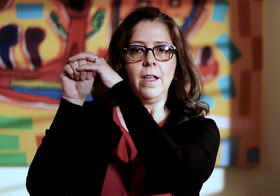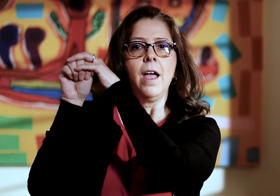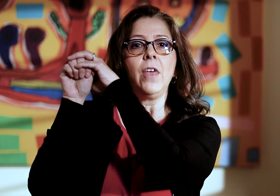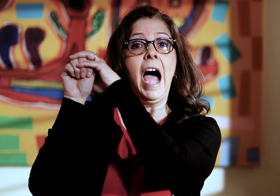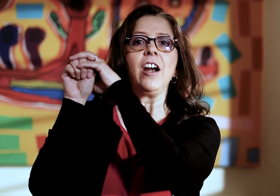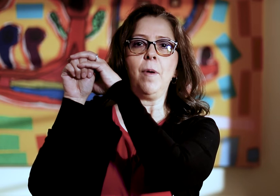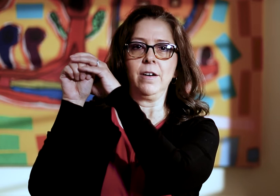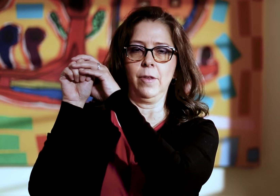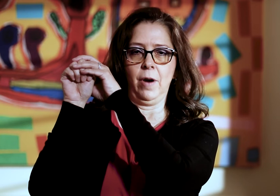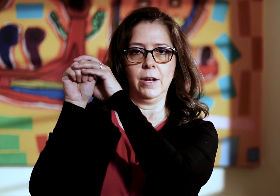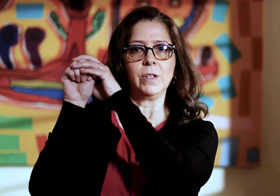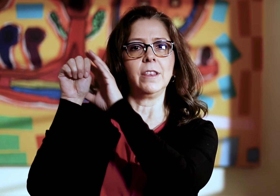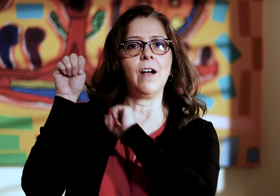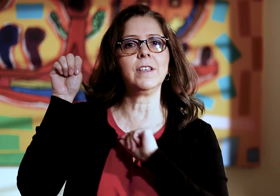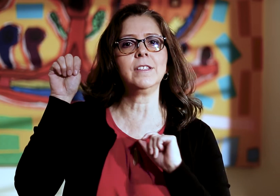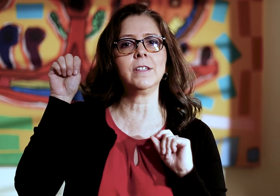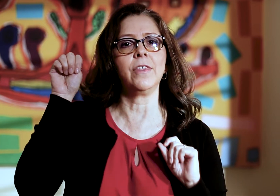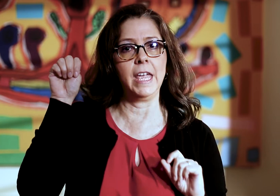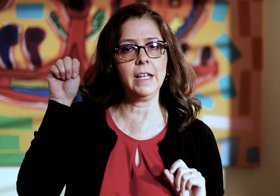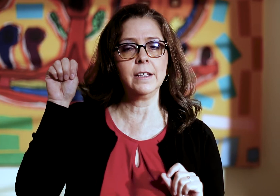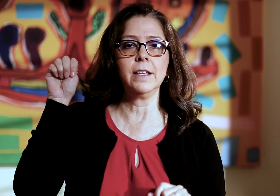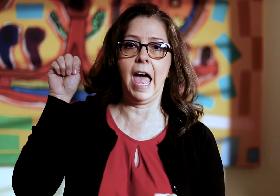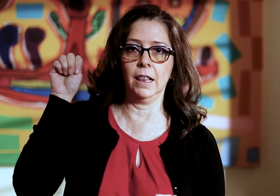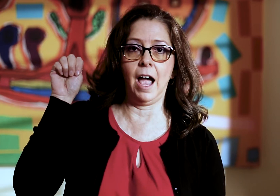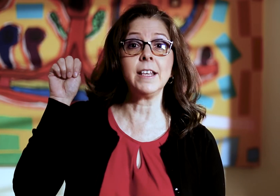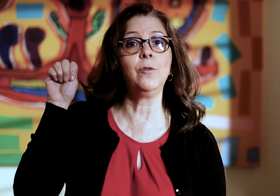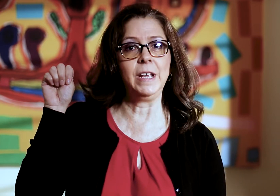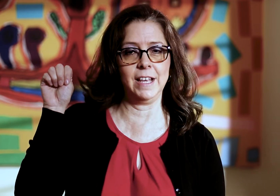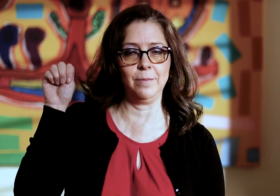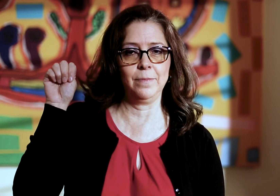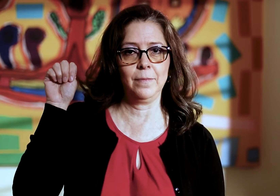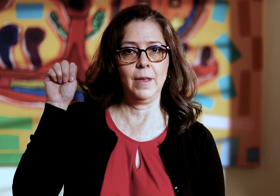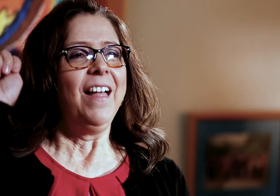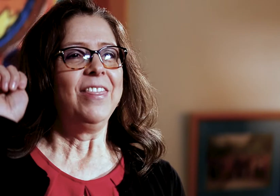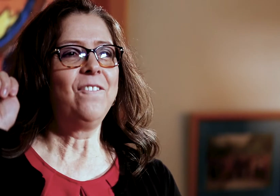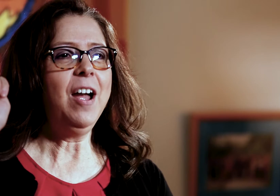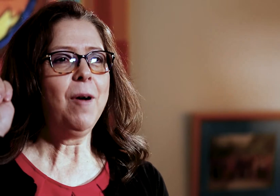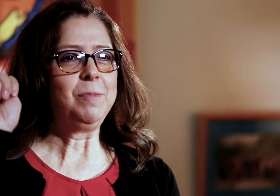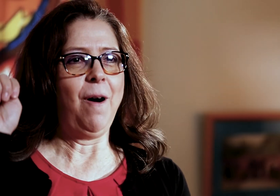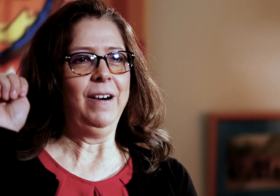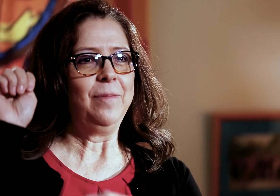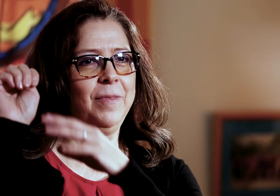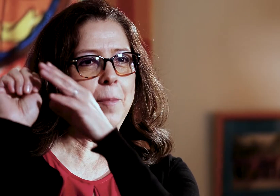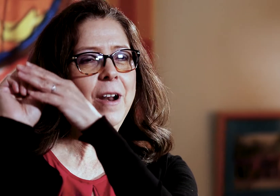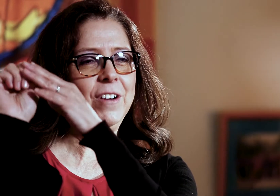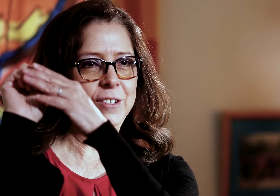the higher part of the brain, which allows us to think, analyze, and reason. The frontmost part, the prefrontal